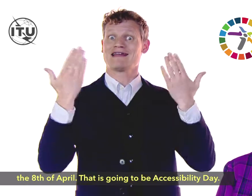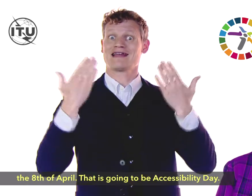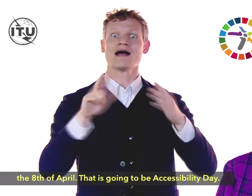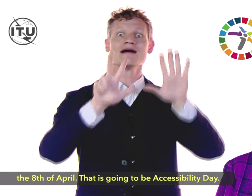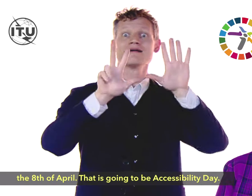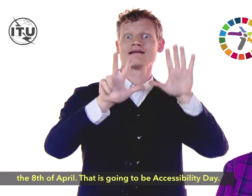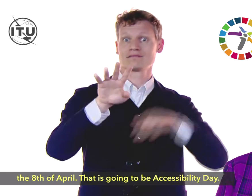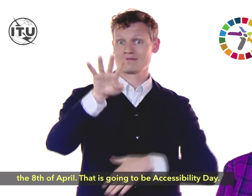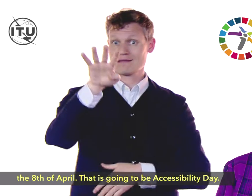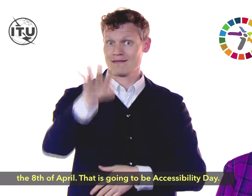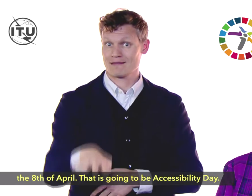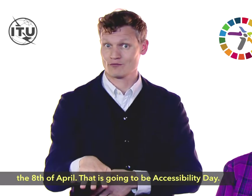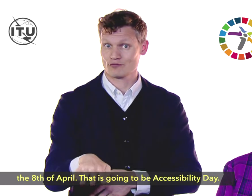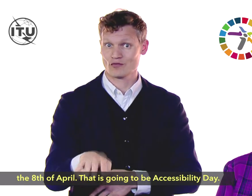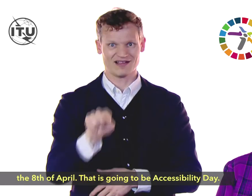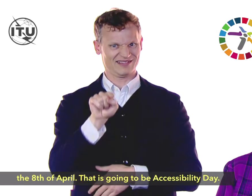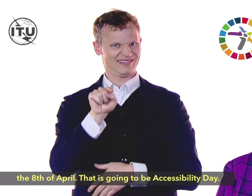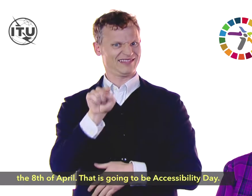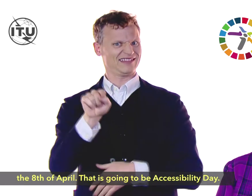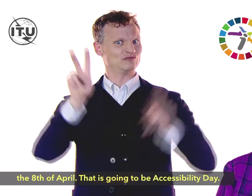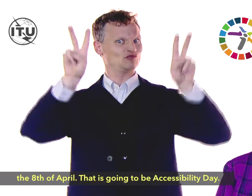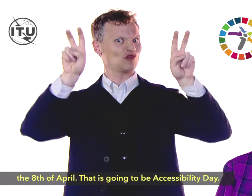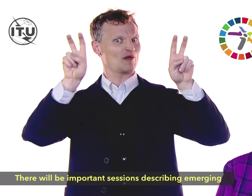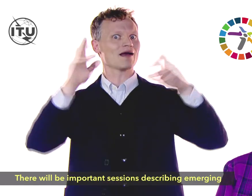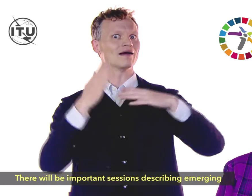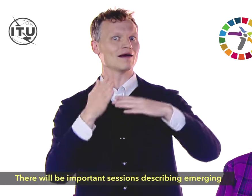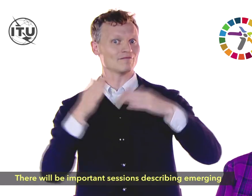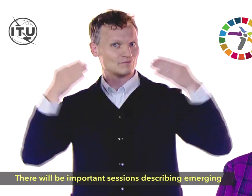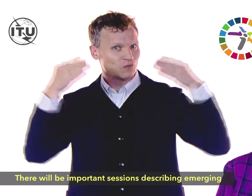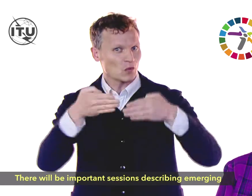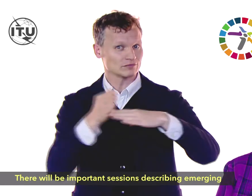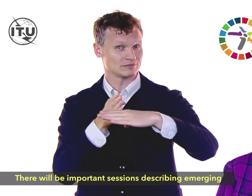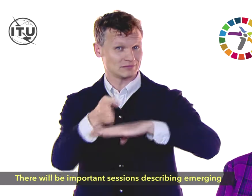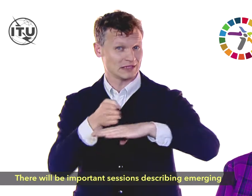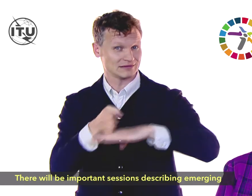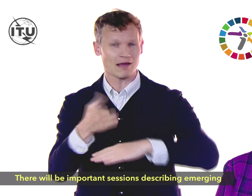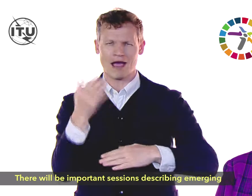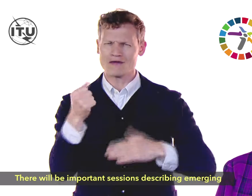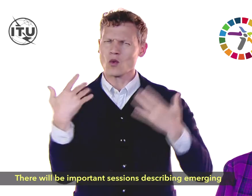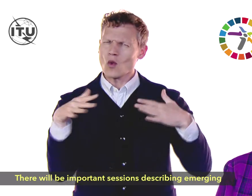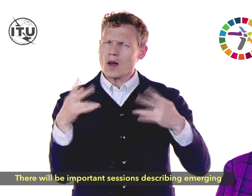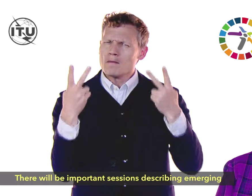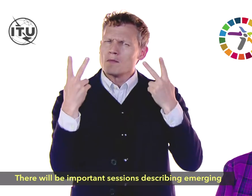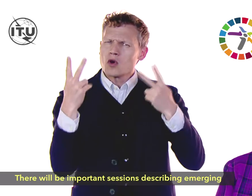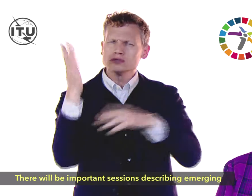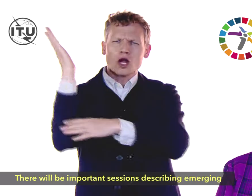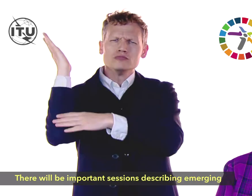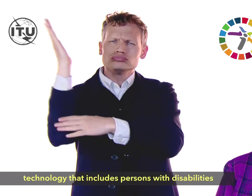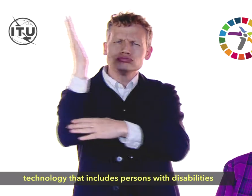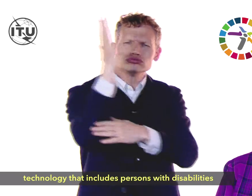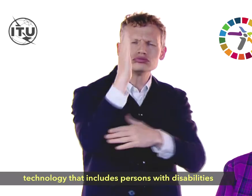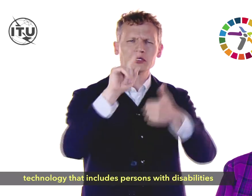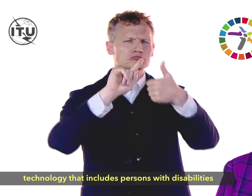April. That's going to be Accessibility Day. There will be important sessions describing emerging